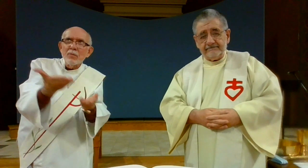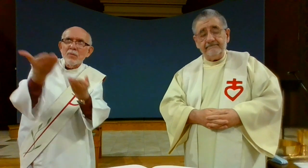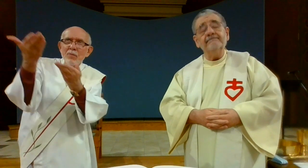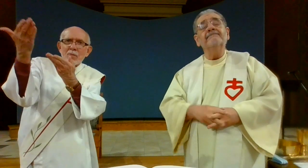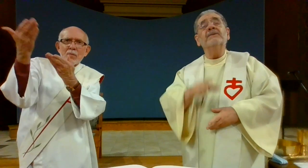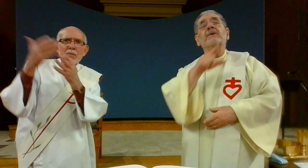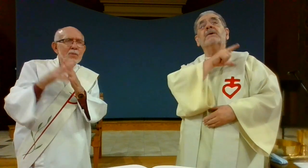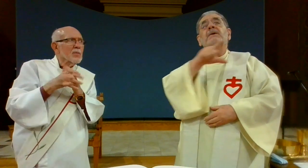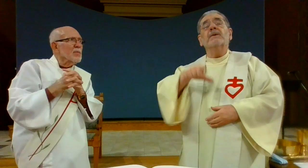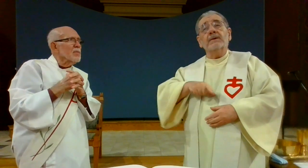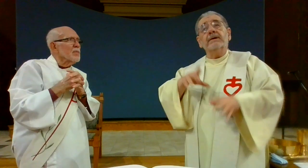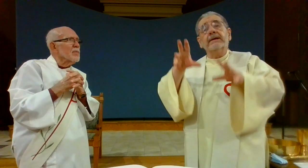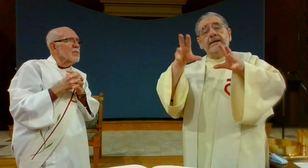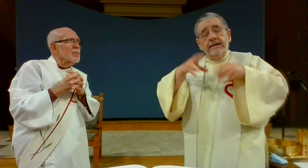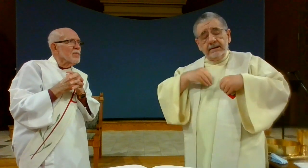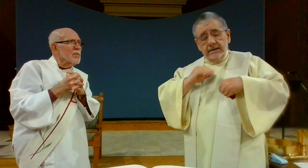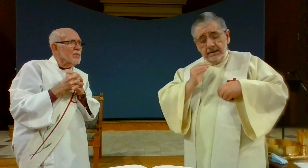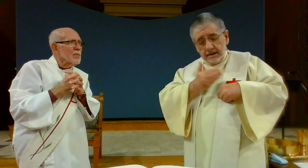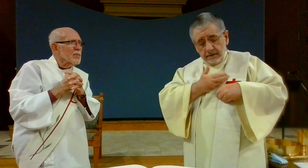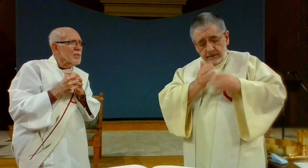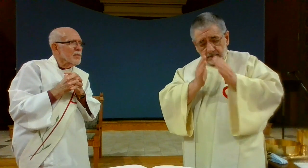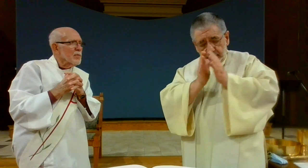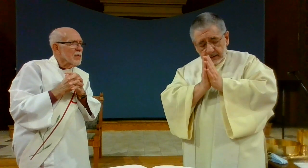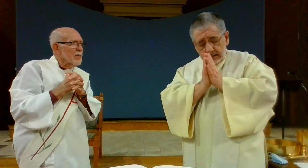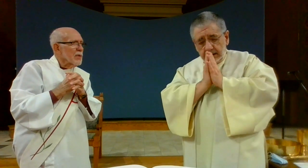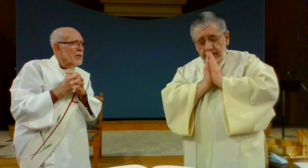we pray to the lord lord receive our prayer